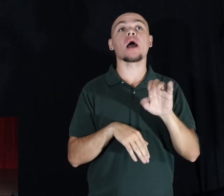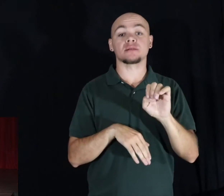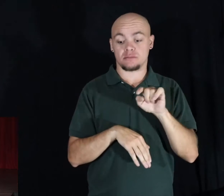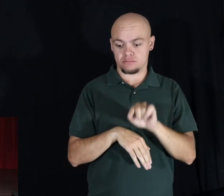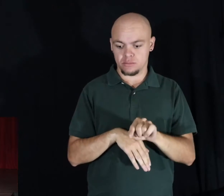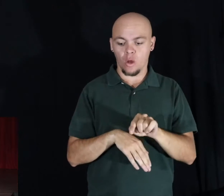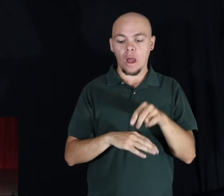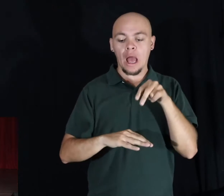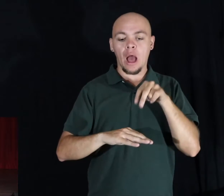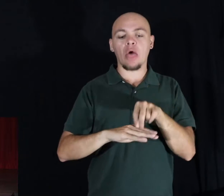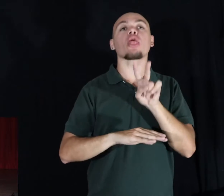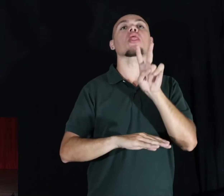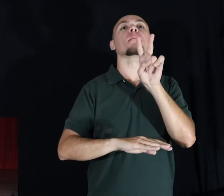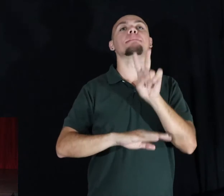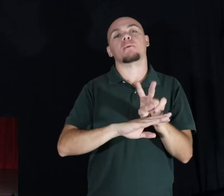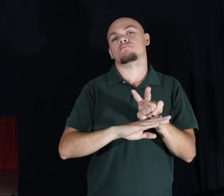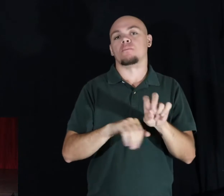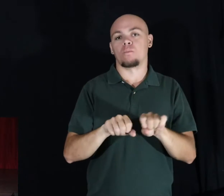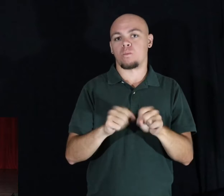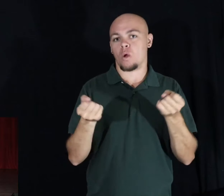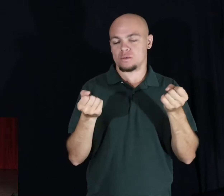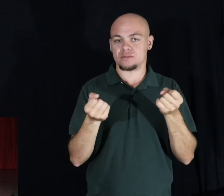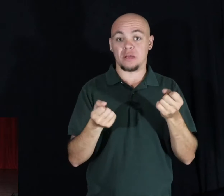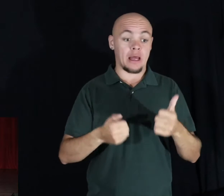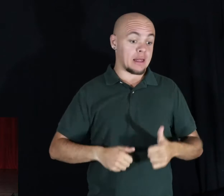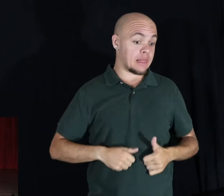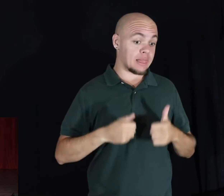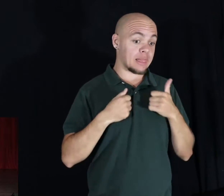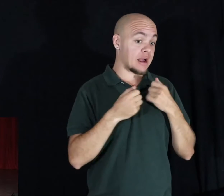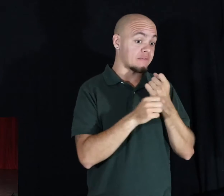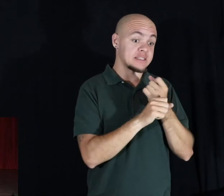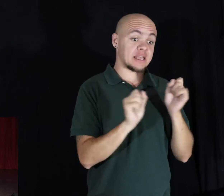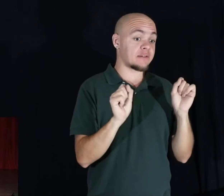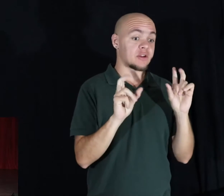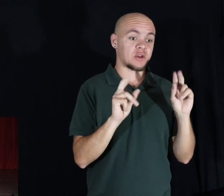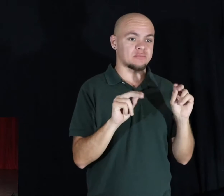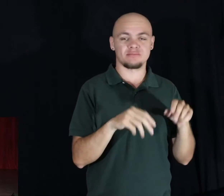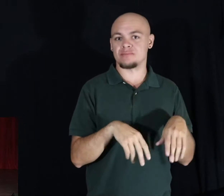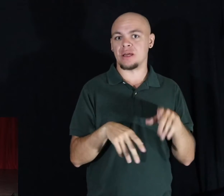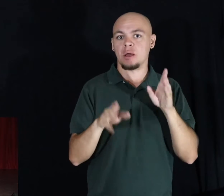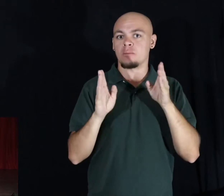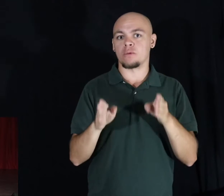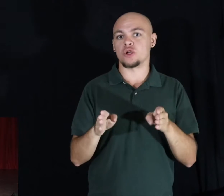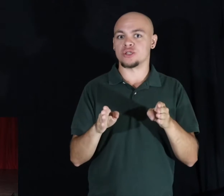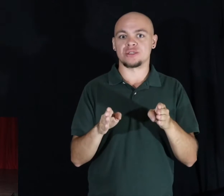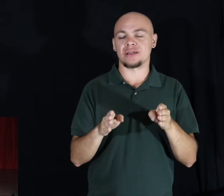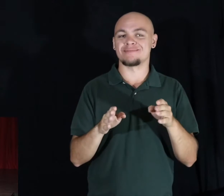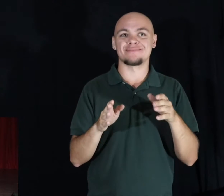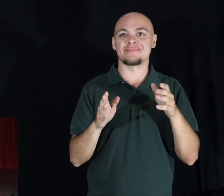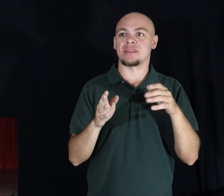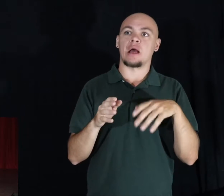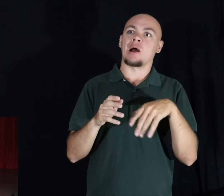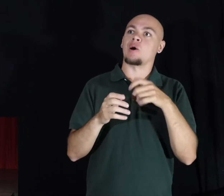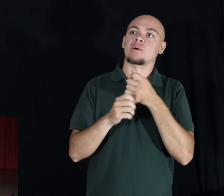broken leg. No lives saved, no purses returned, no cool story to tell.